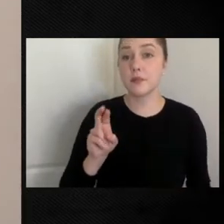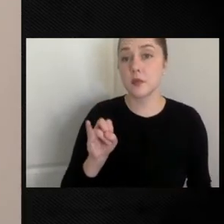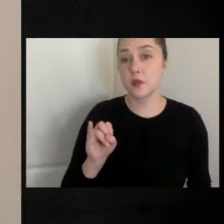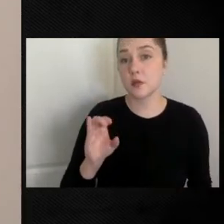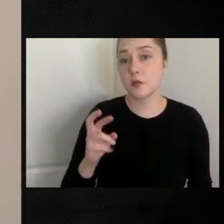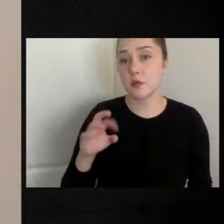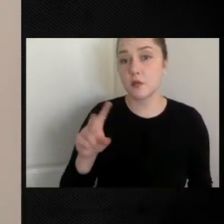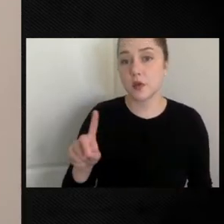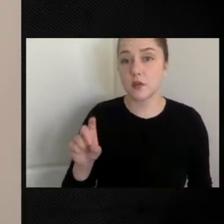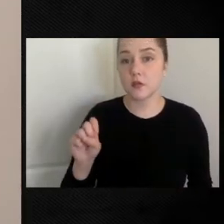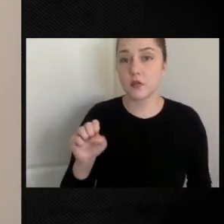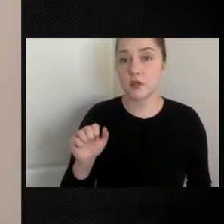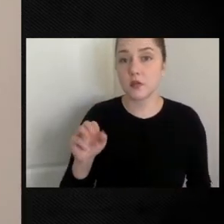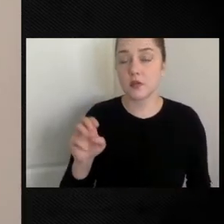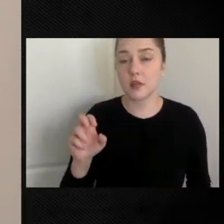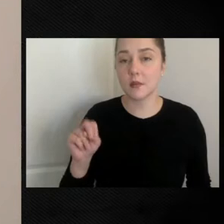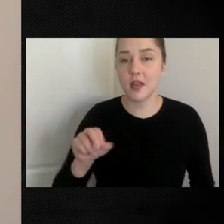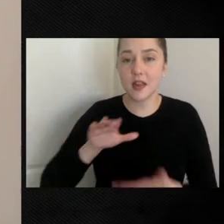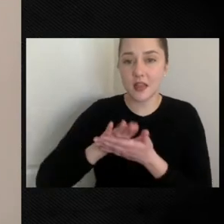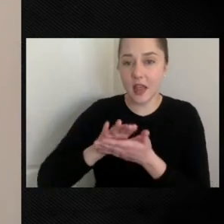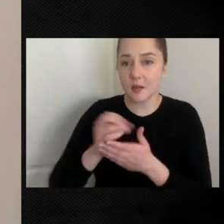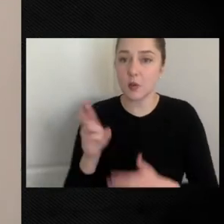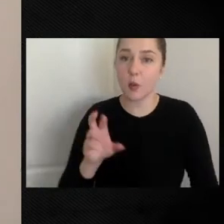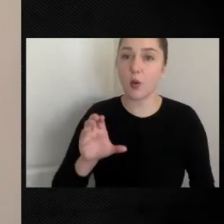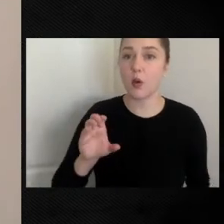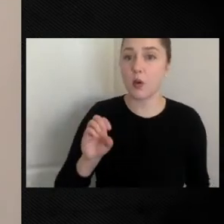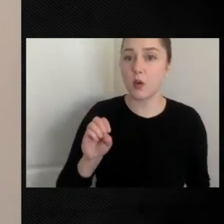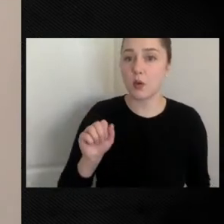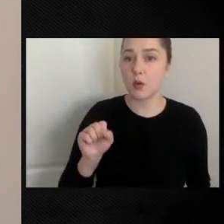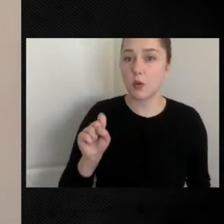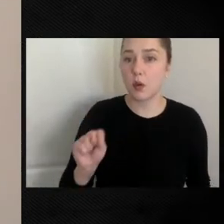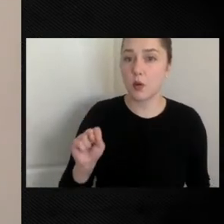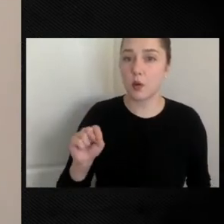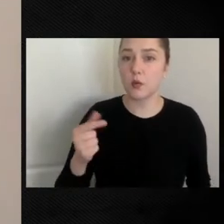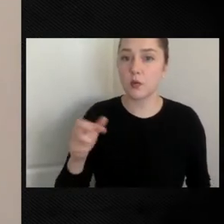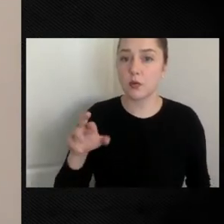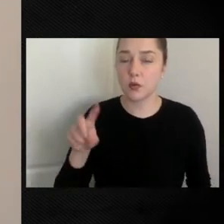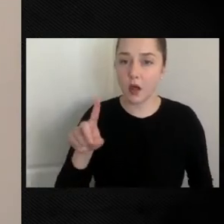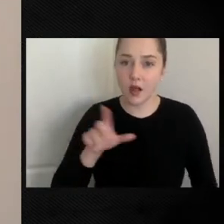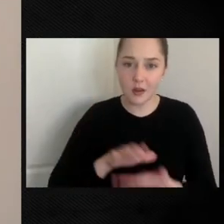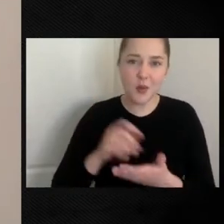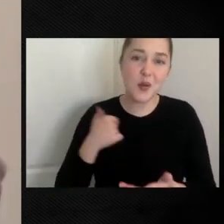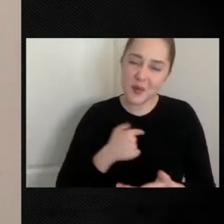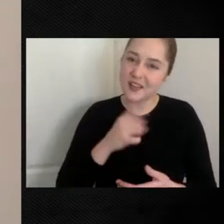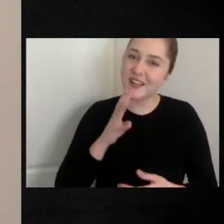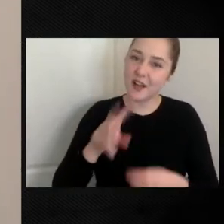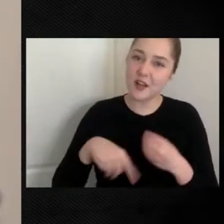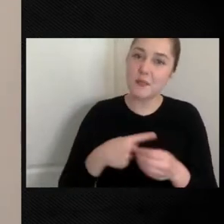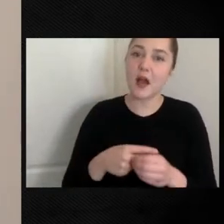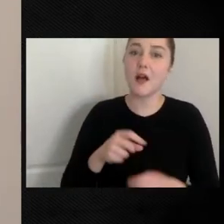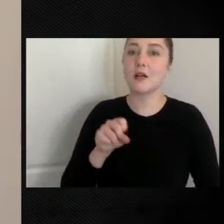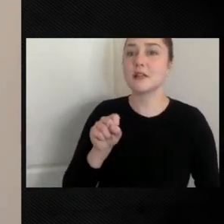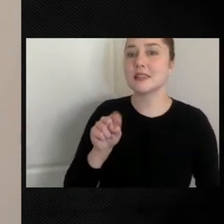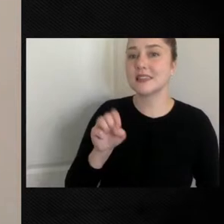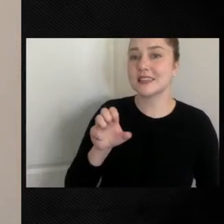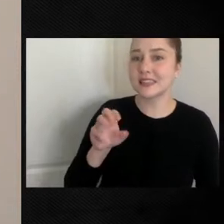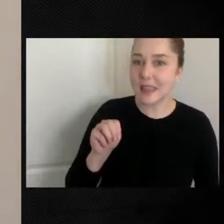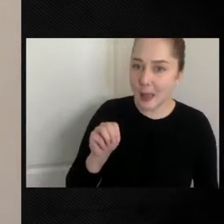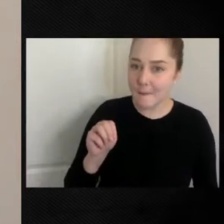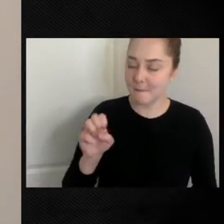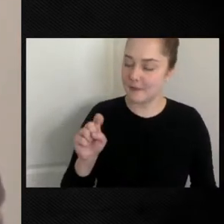the Coast Guard Academy, and just look at, we talk about STEM and STEAM, science, technology, art,